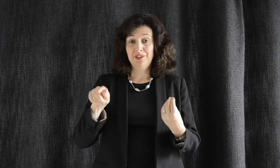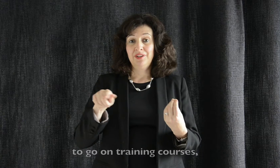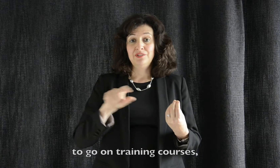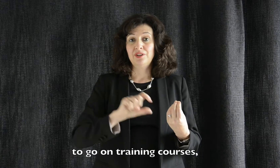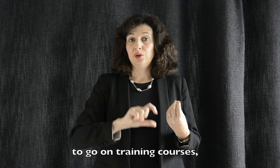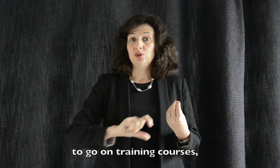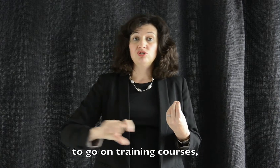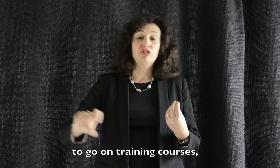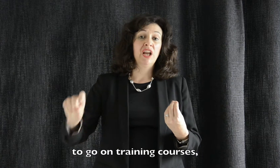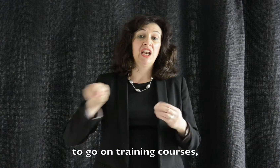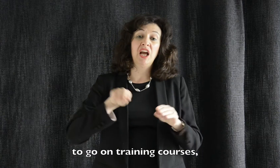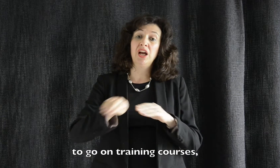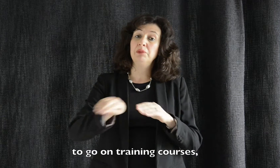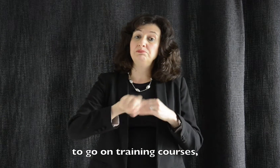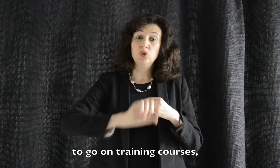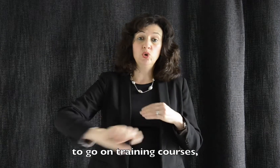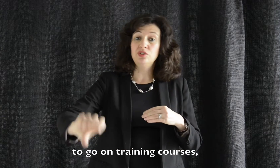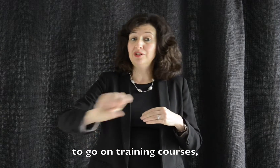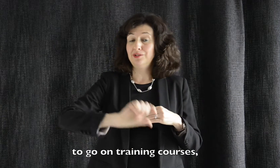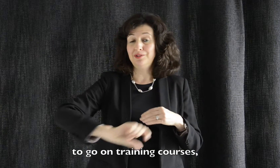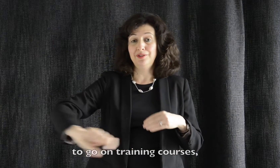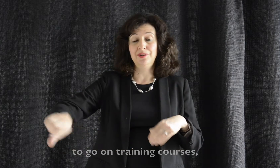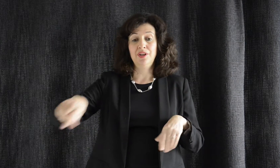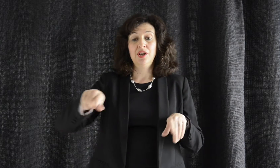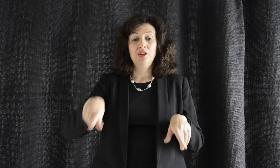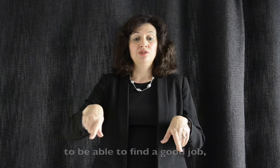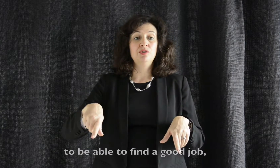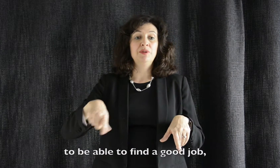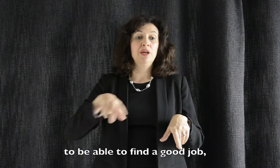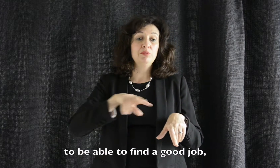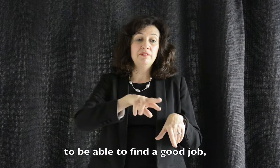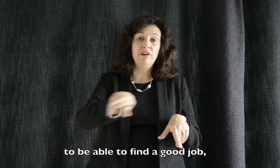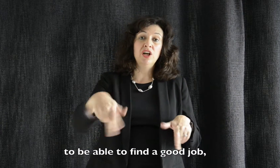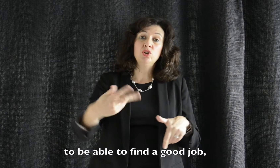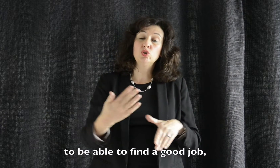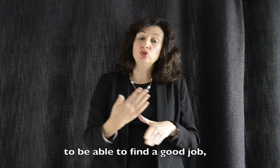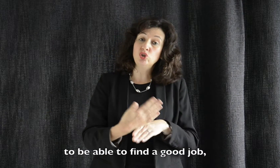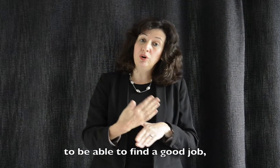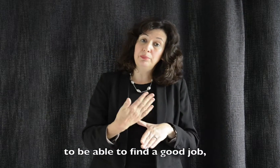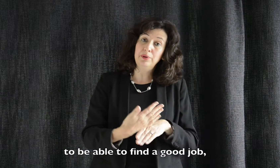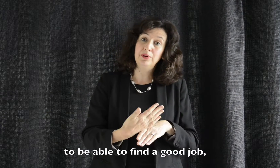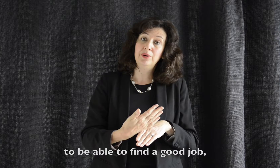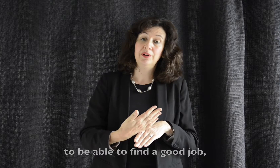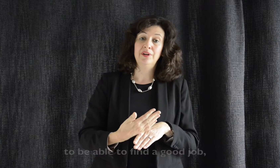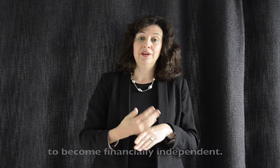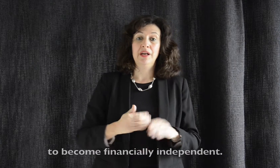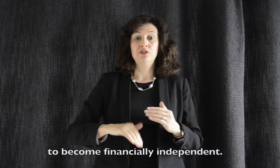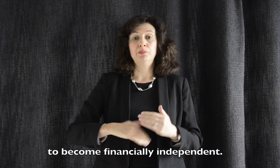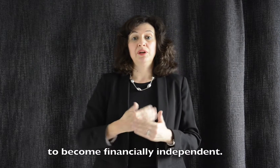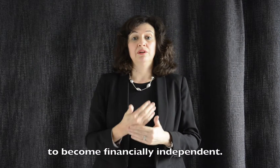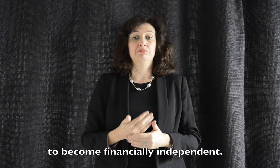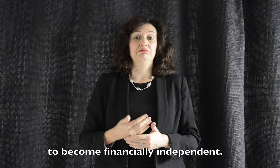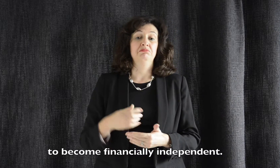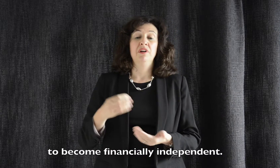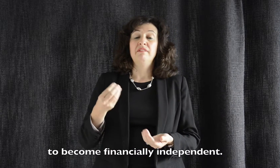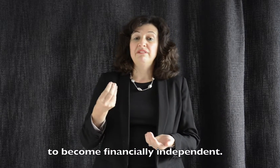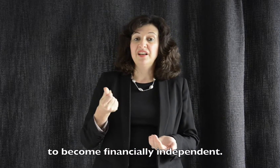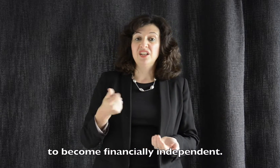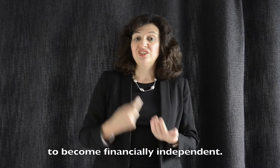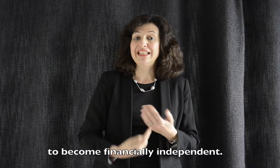to go on training courses, to be able to find a good job, to become financially